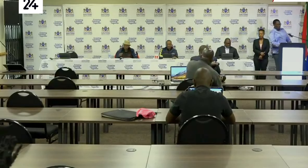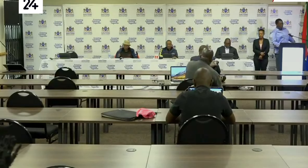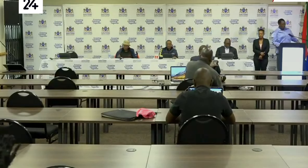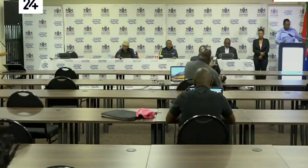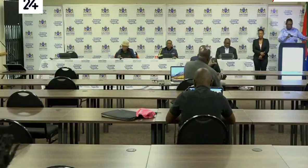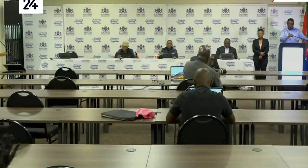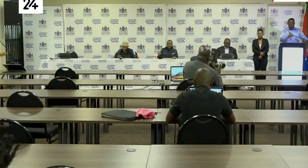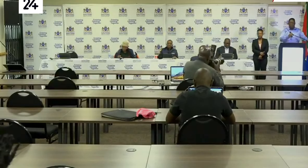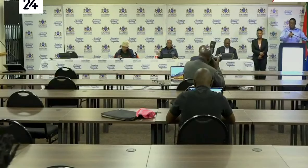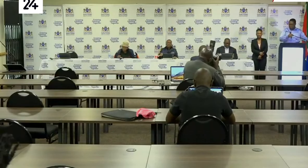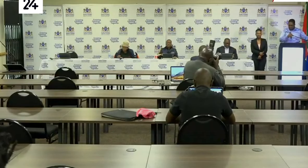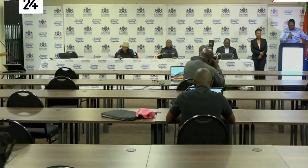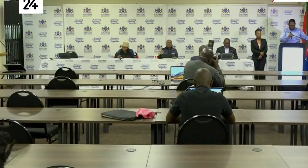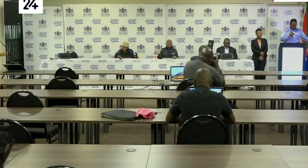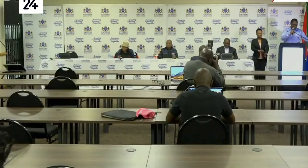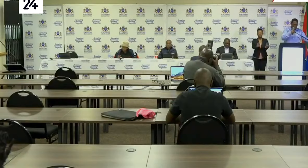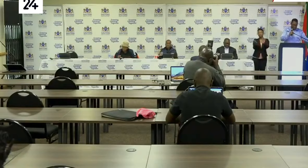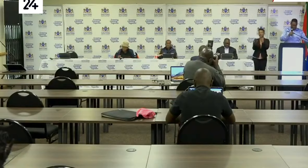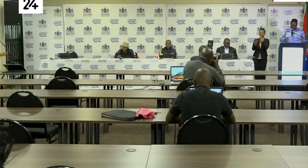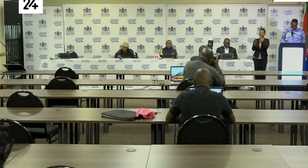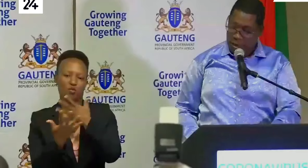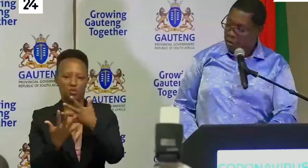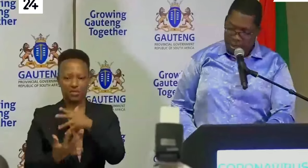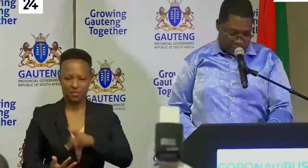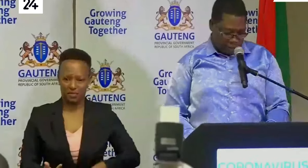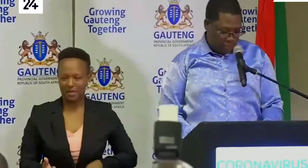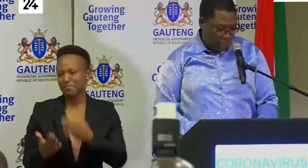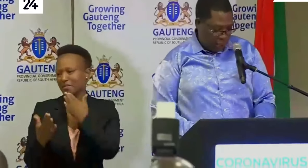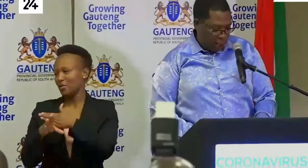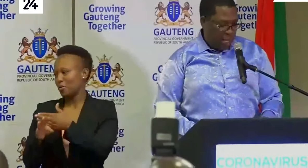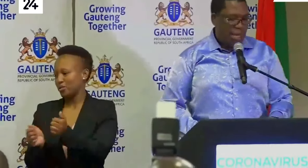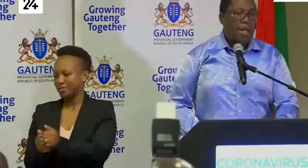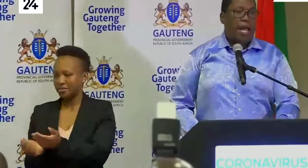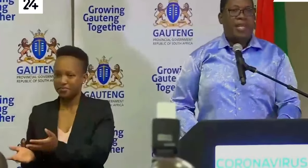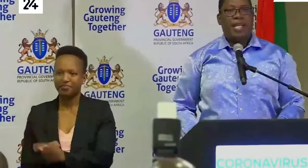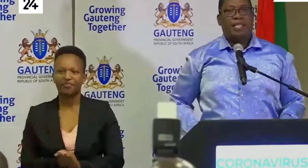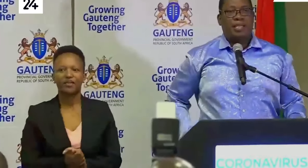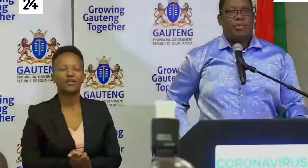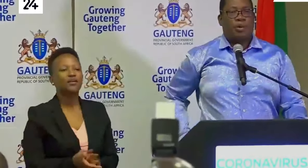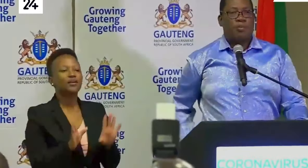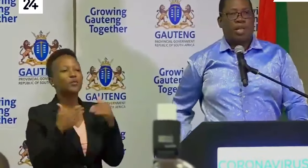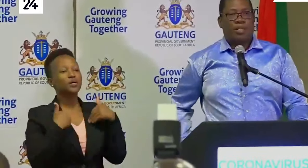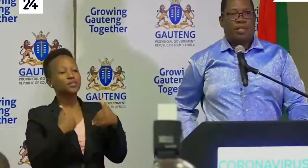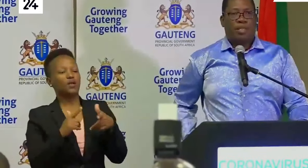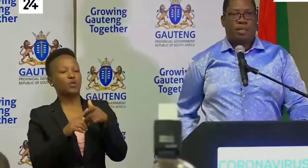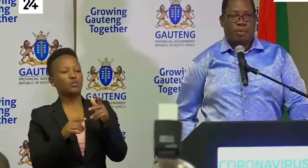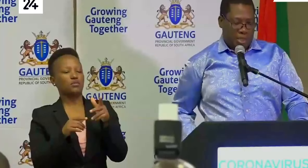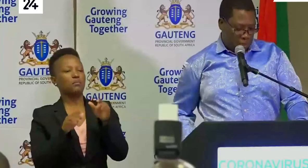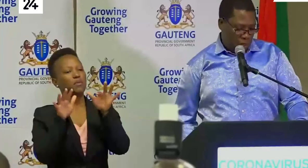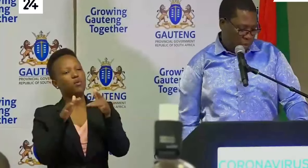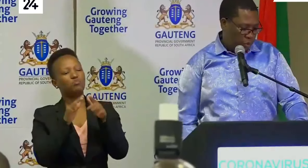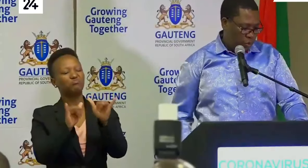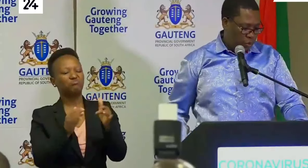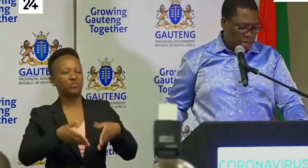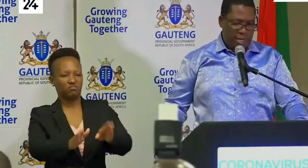thank you so much premier colleagues I think let's start with the homeless we